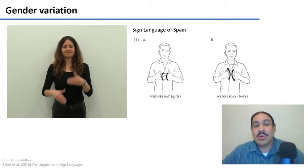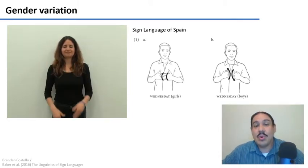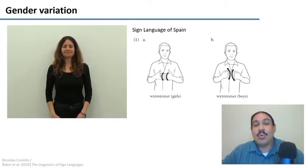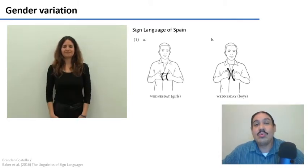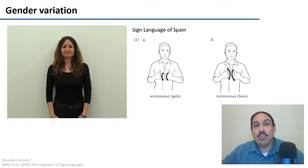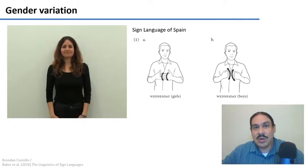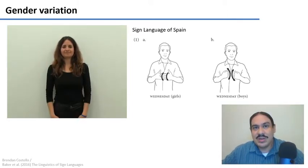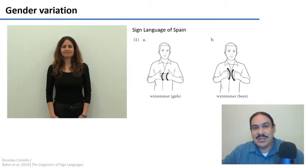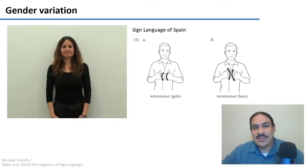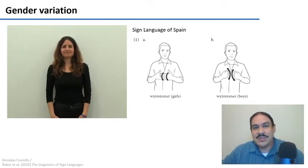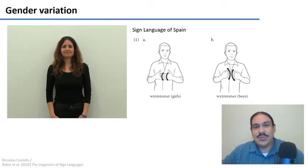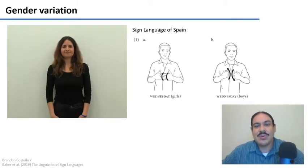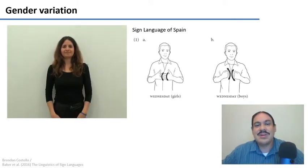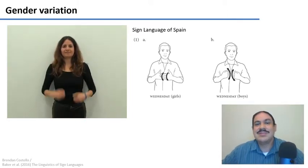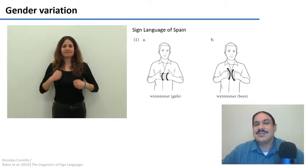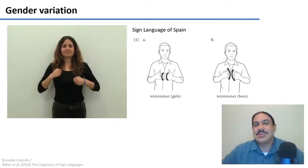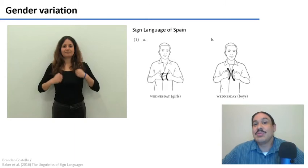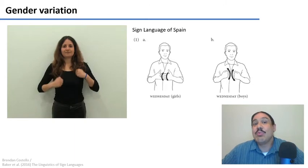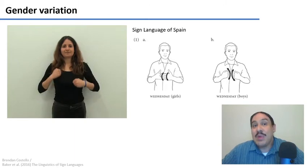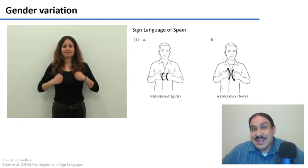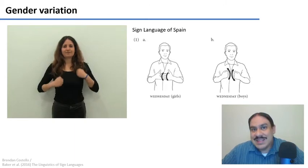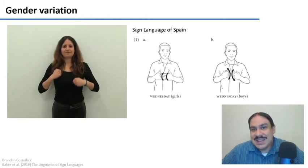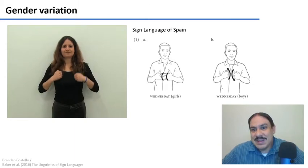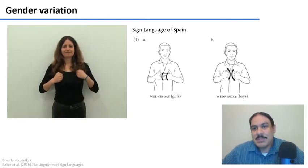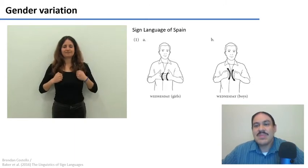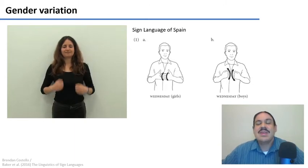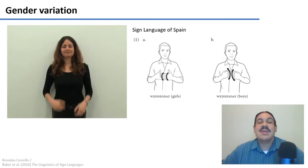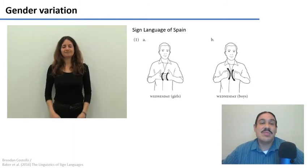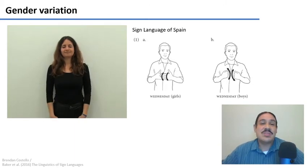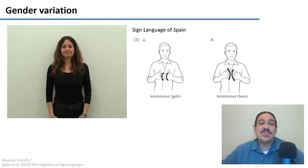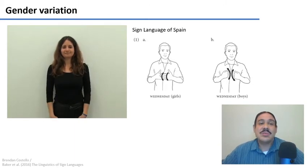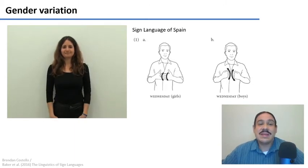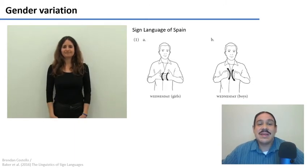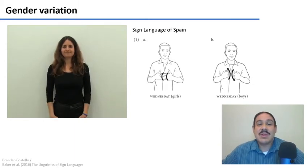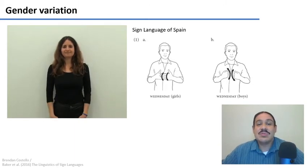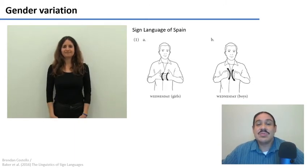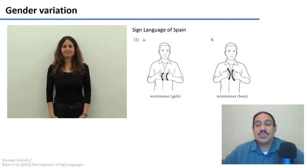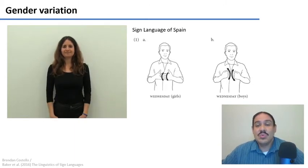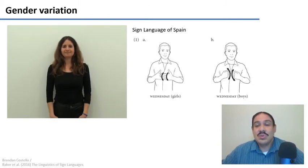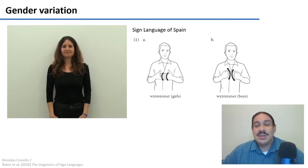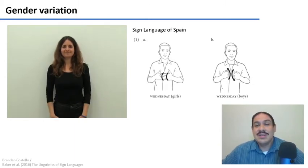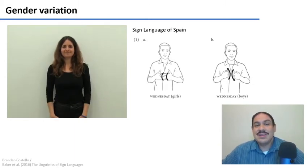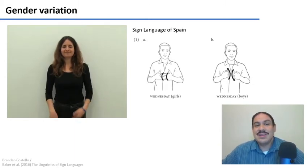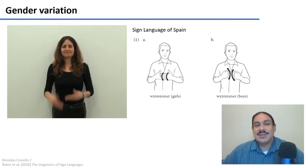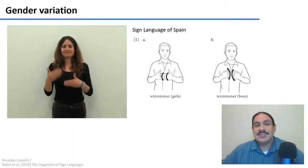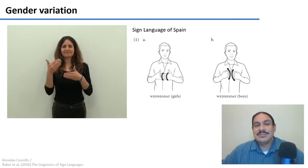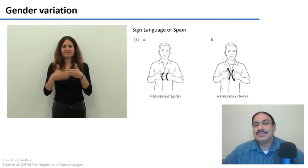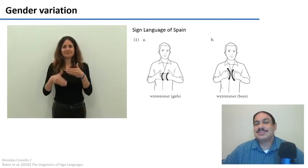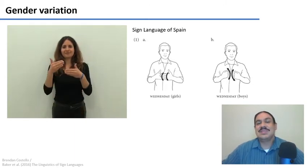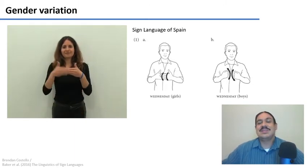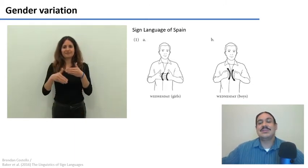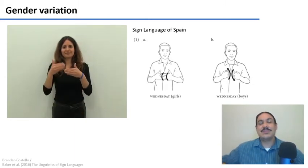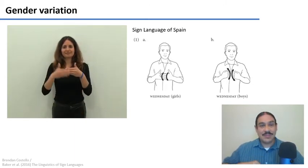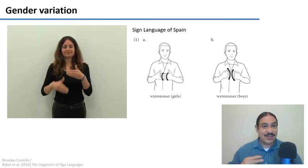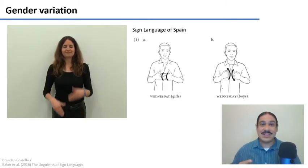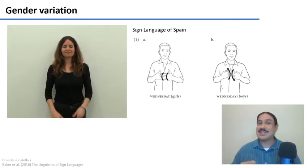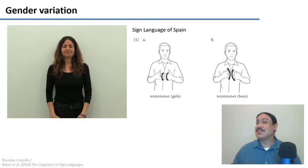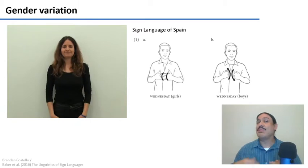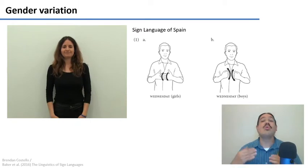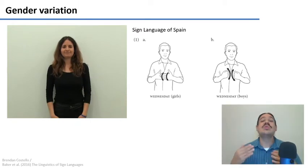own word for the word wednesday eventually when they came out of school um the variant of the boys